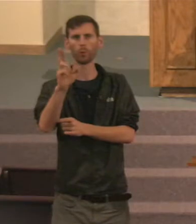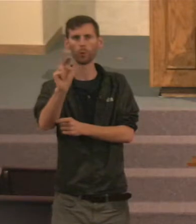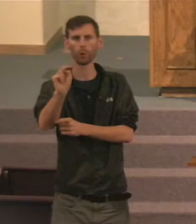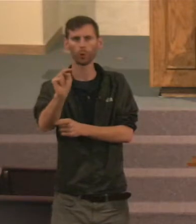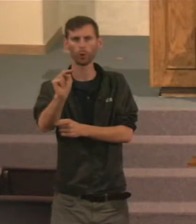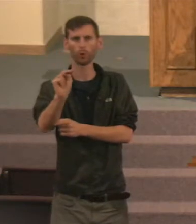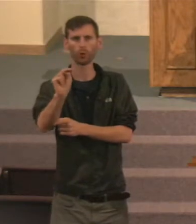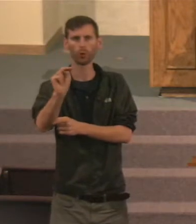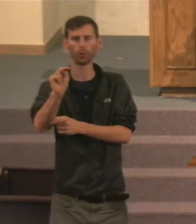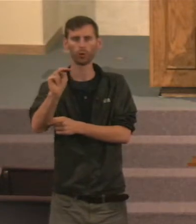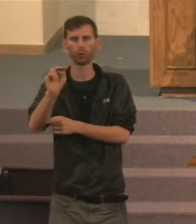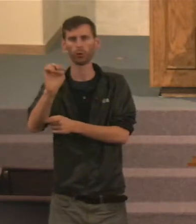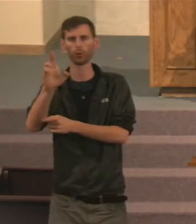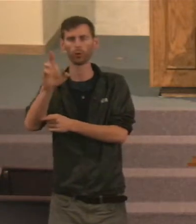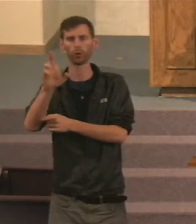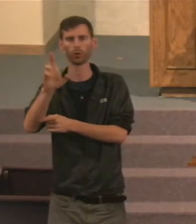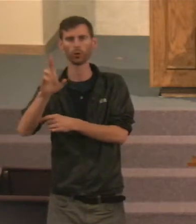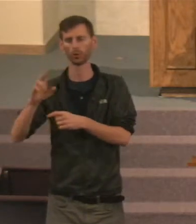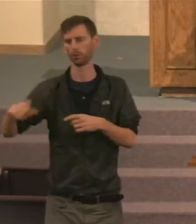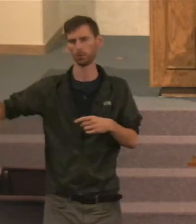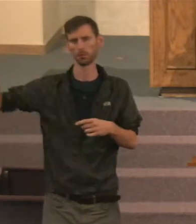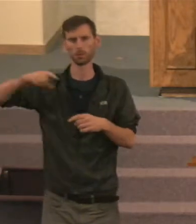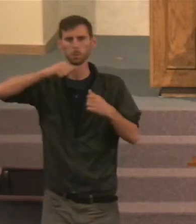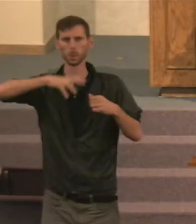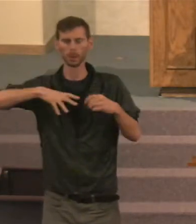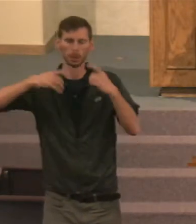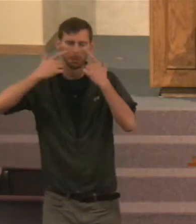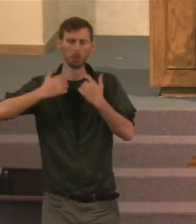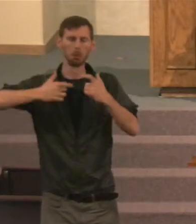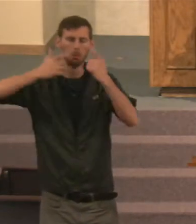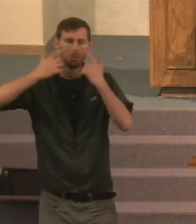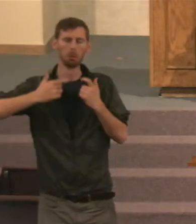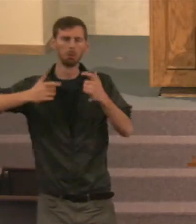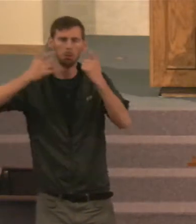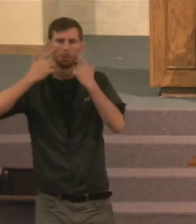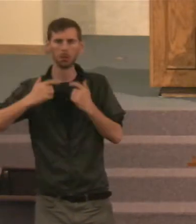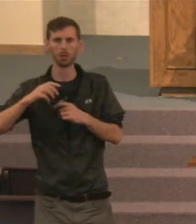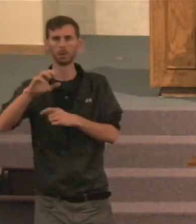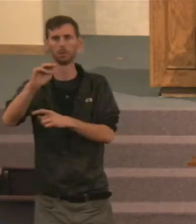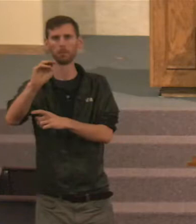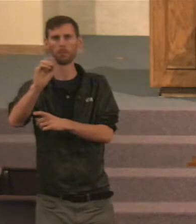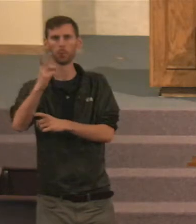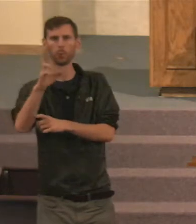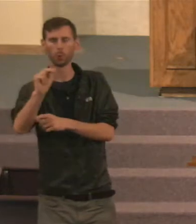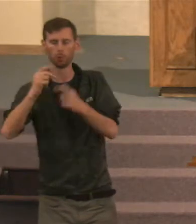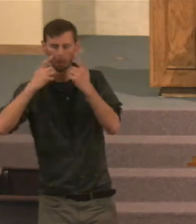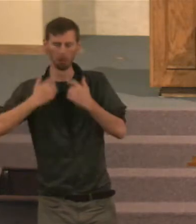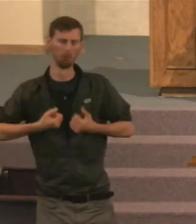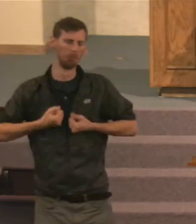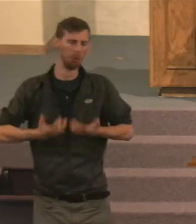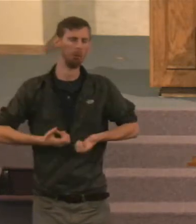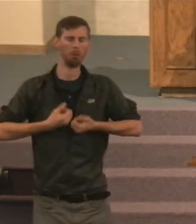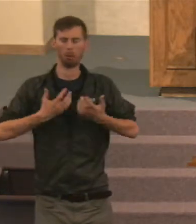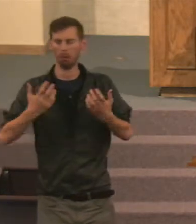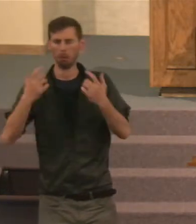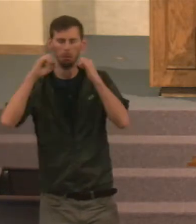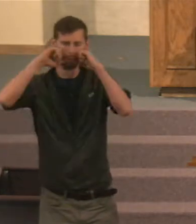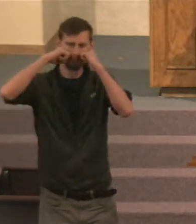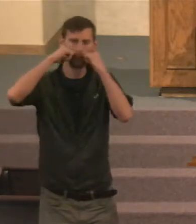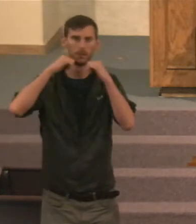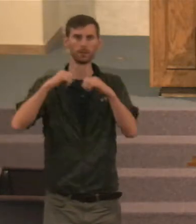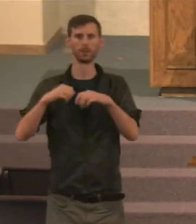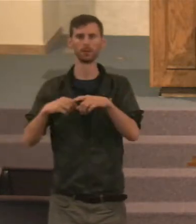Okay. Send for the mourning women to have them come. Now, what was the latter part of that you said? That's different from the Revised Standard.